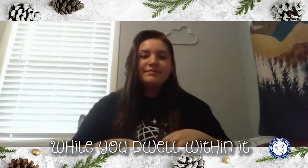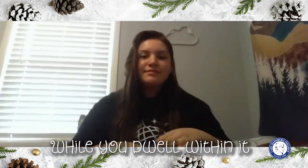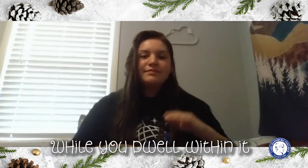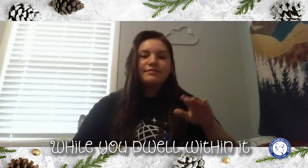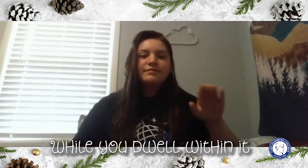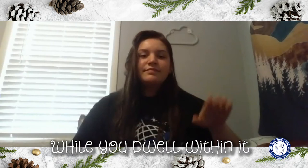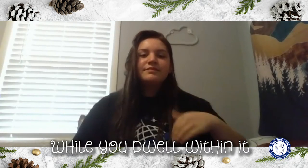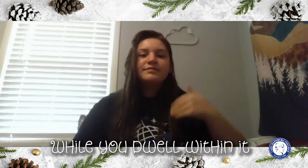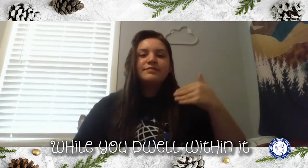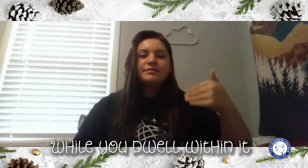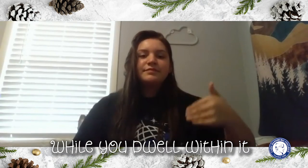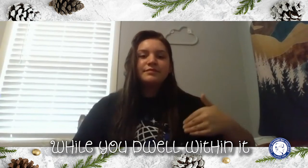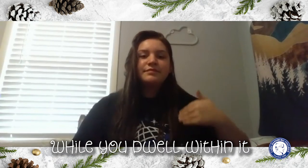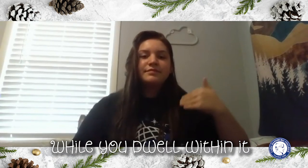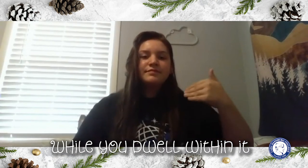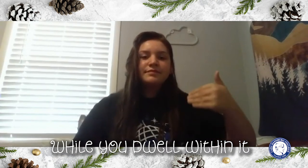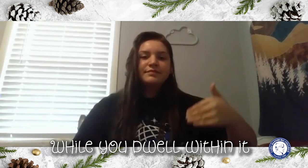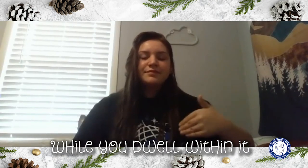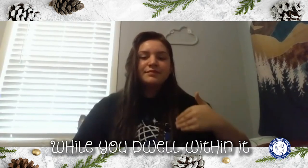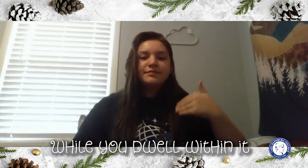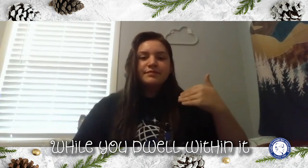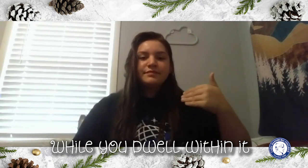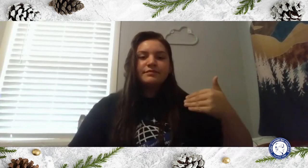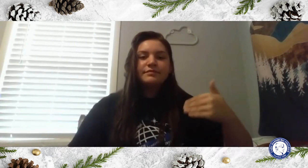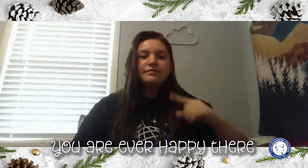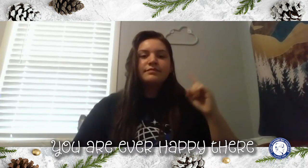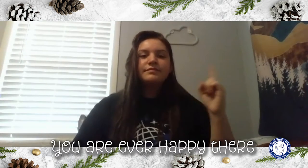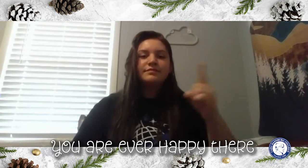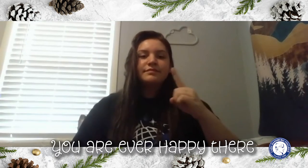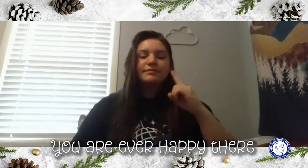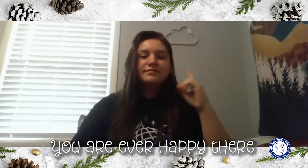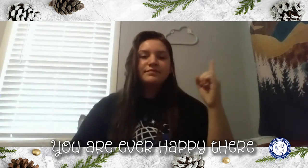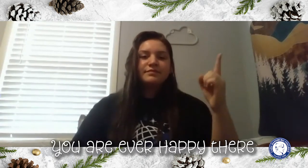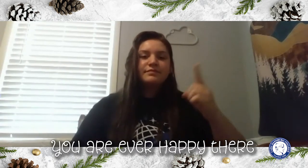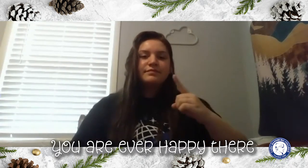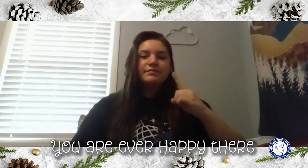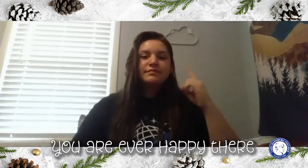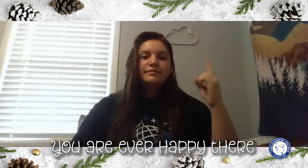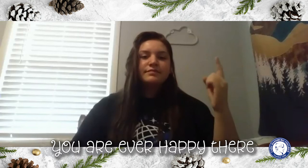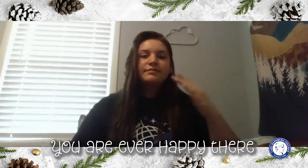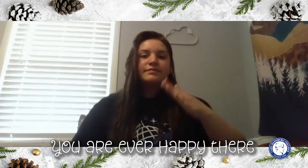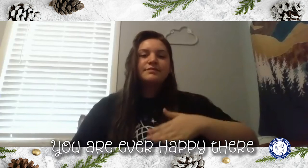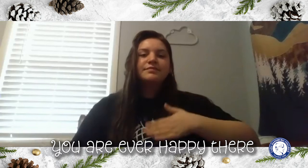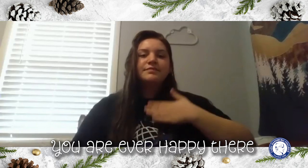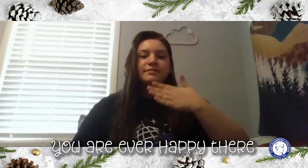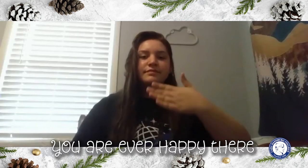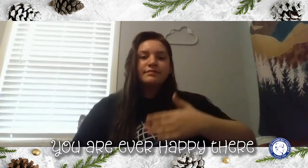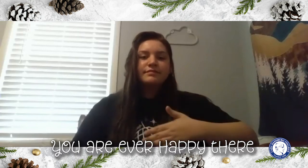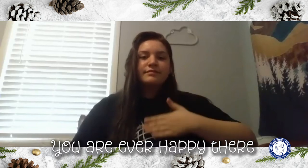While you dwell within it, you are the more happy